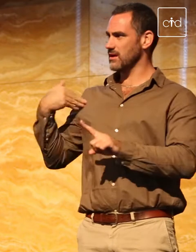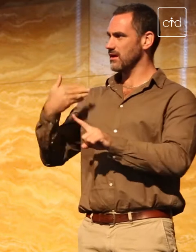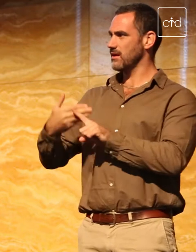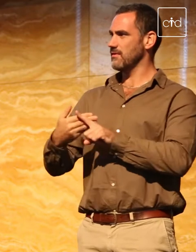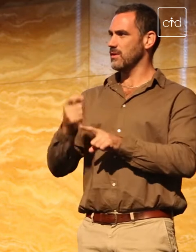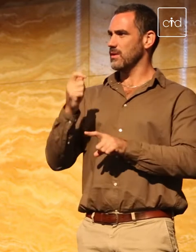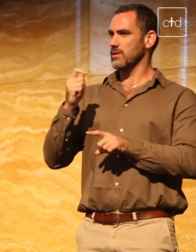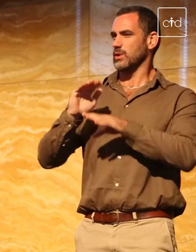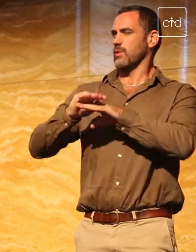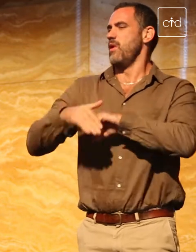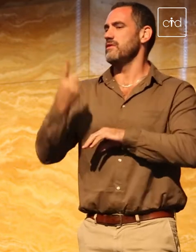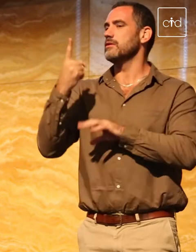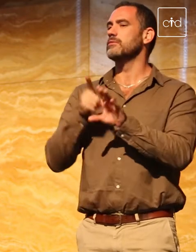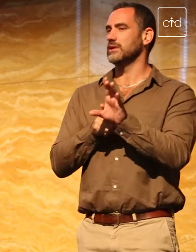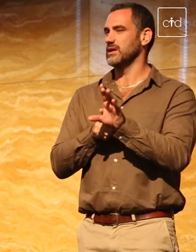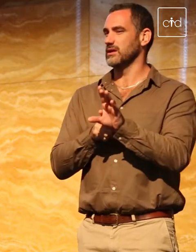over a year and a bit.